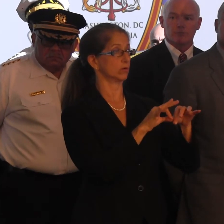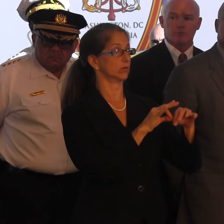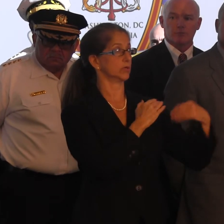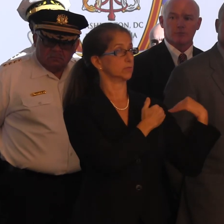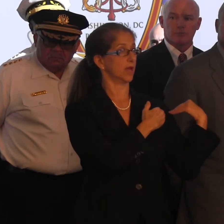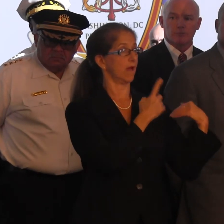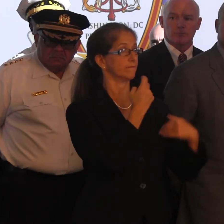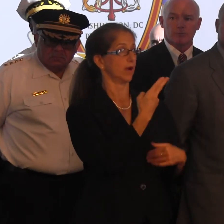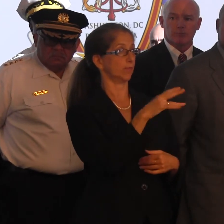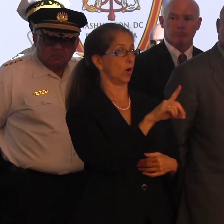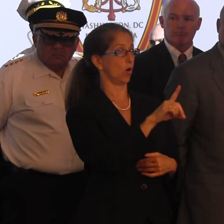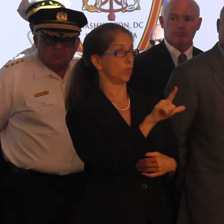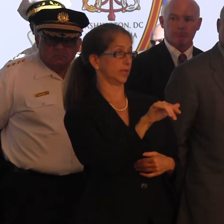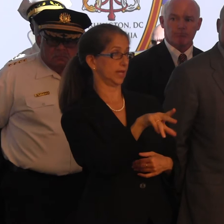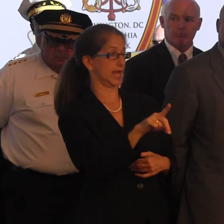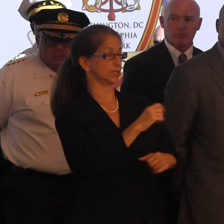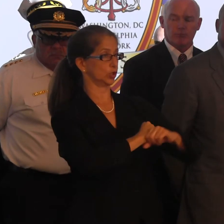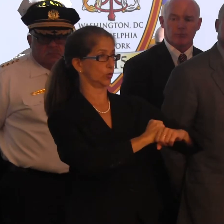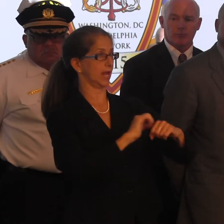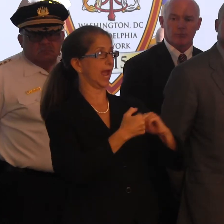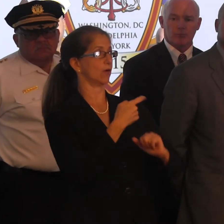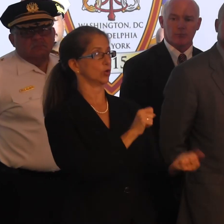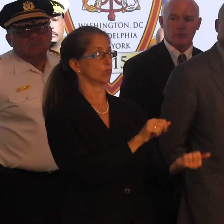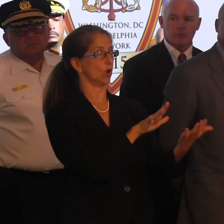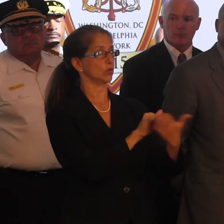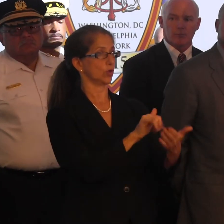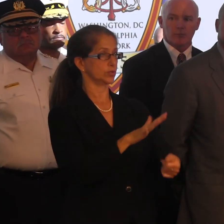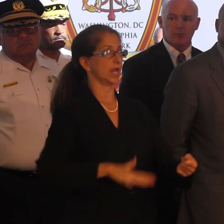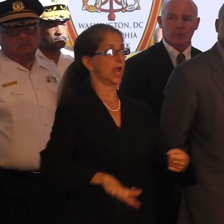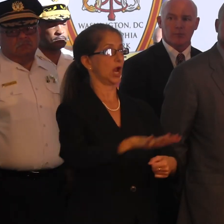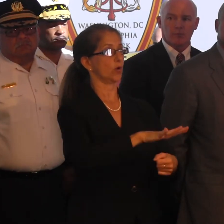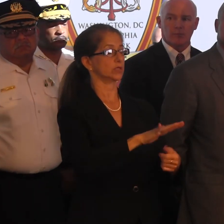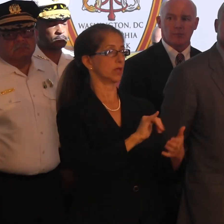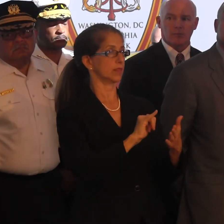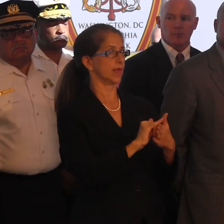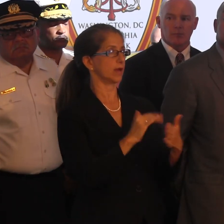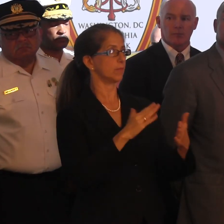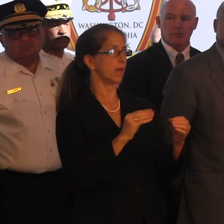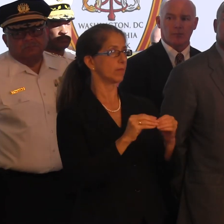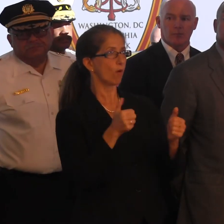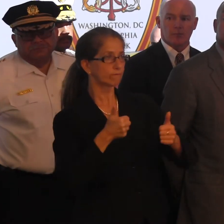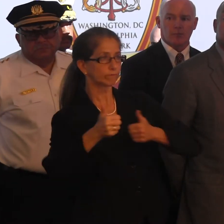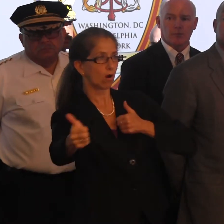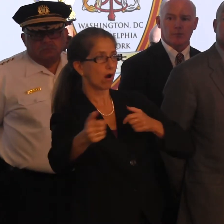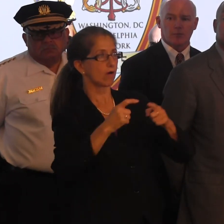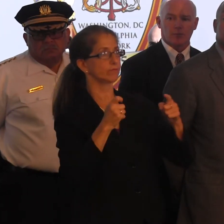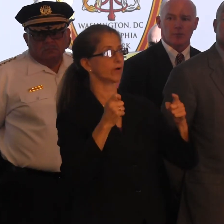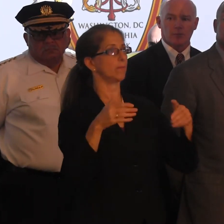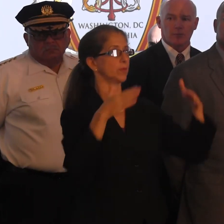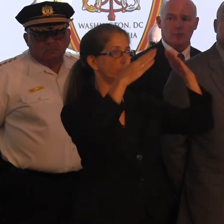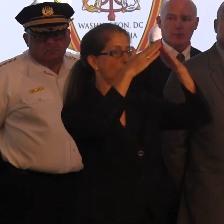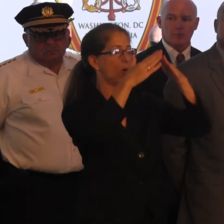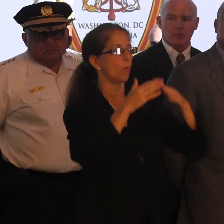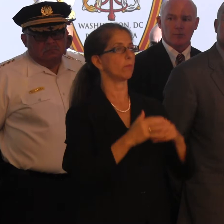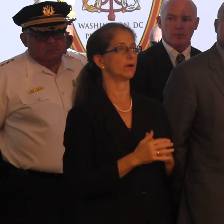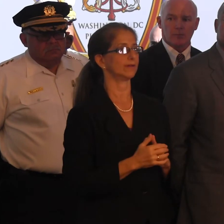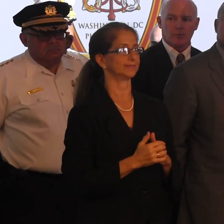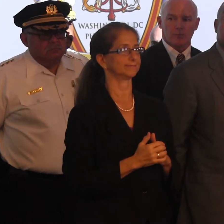to be from a Homeland Security standpoint, how do you approach those areas that are maybe farther away from the code, but